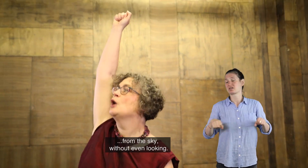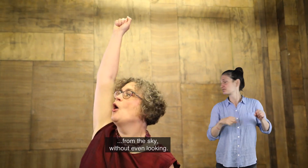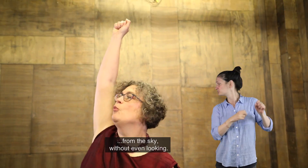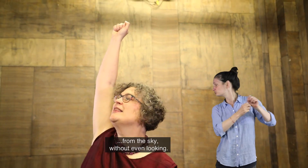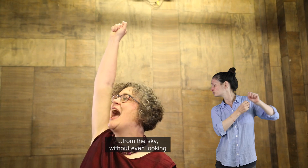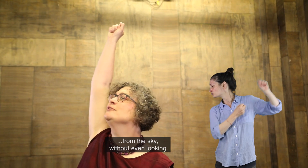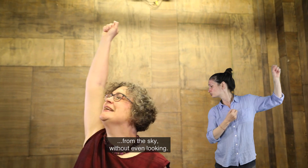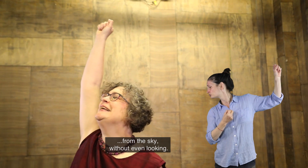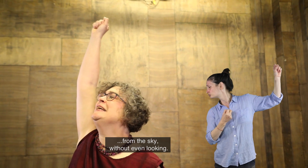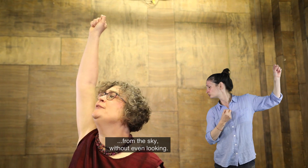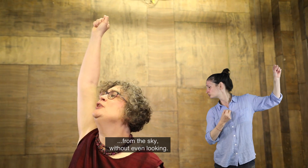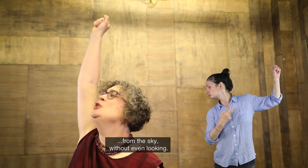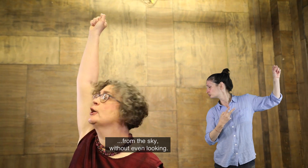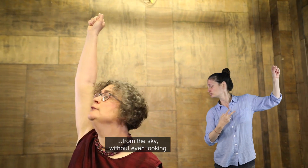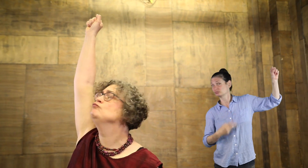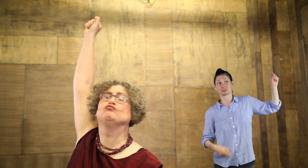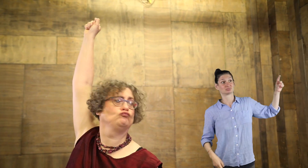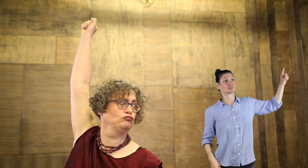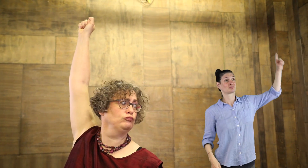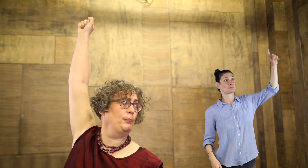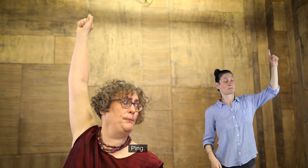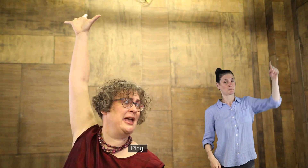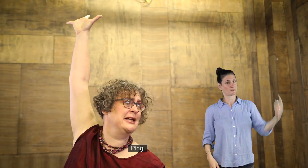without even looking.